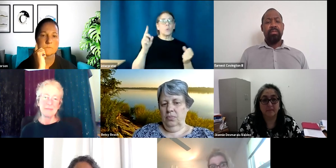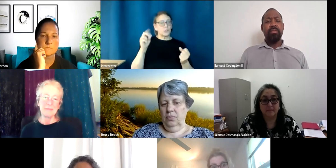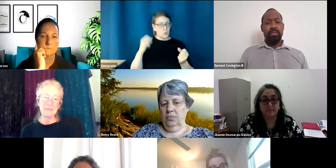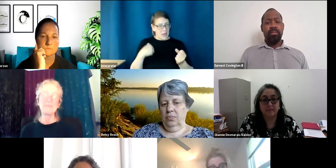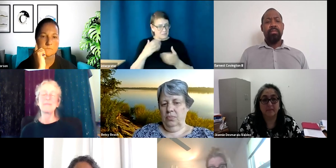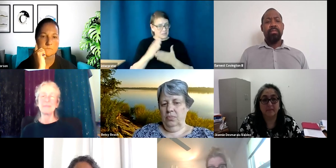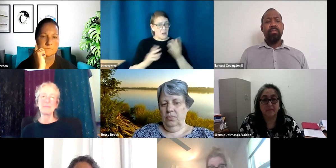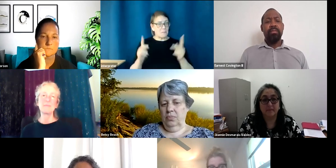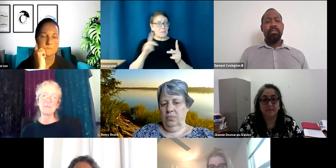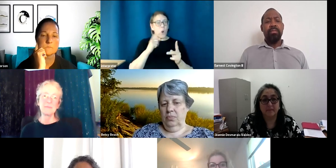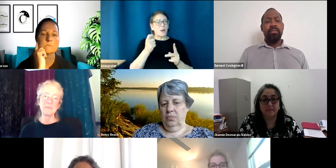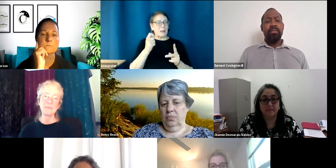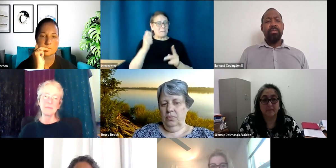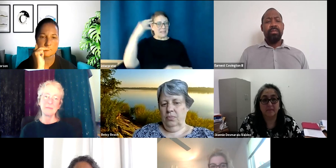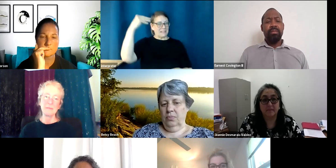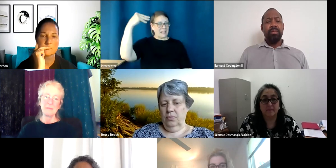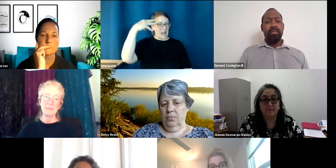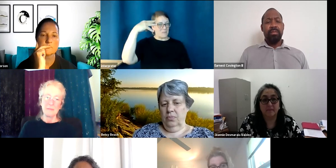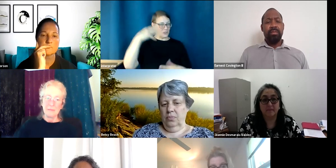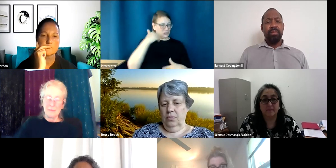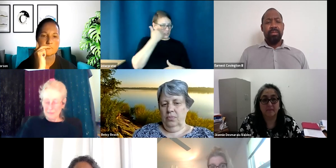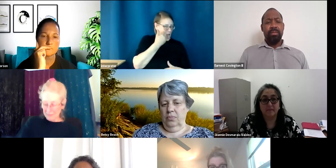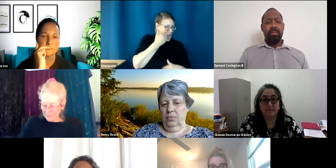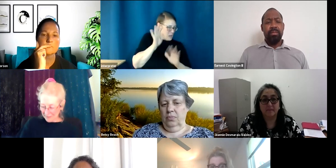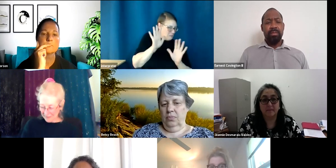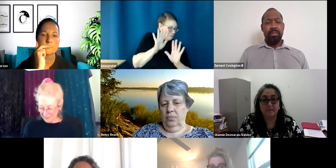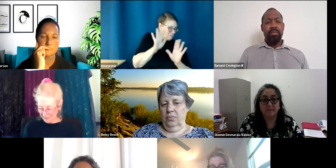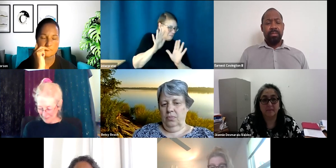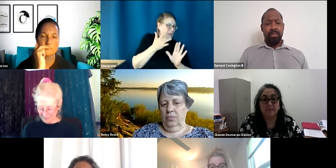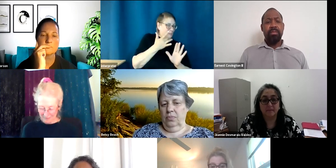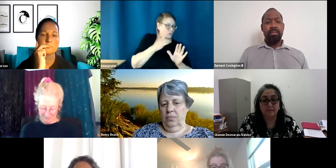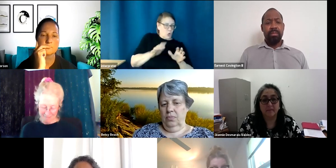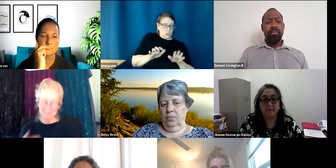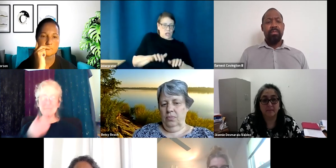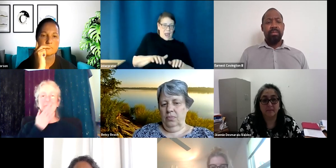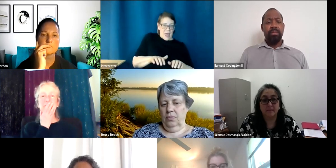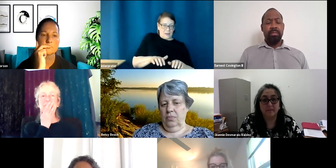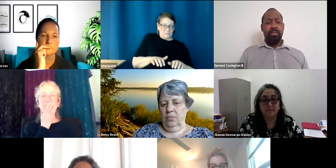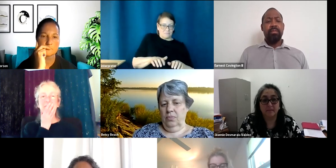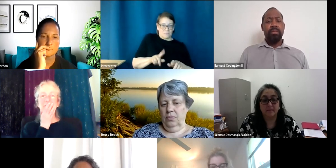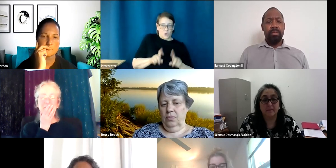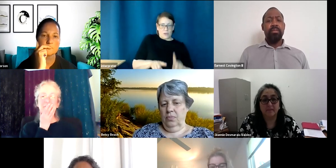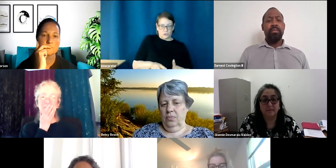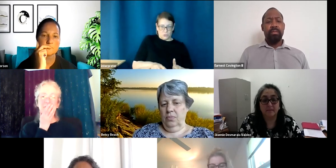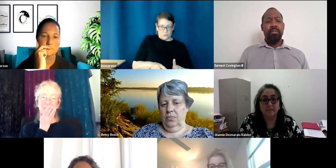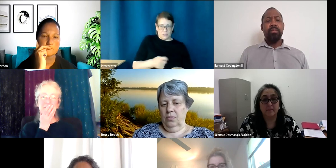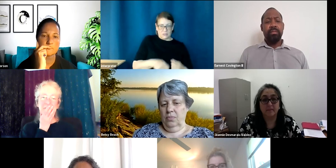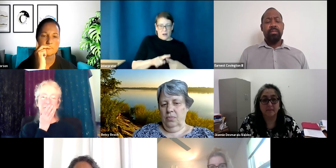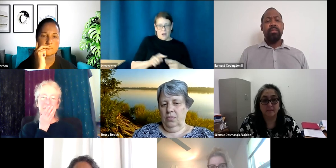that are a little camera shy. And so, um, the chat question is a great option. Um, I think that we might have to,